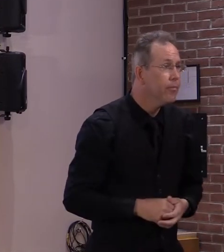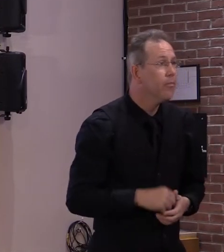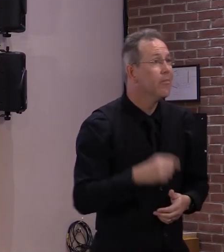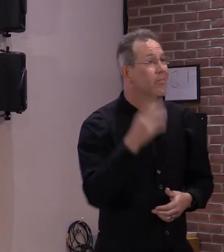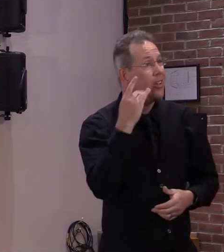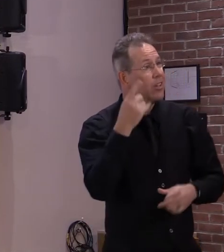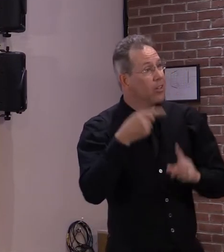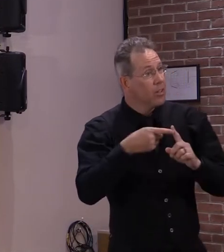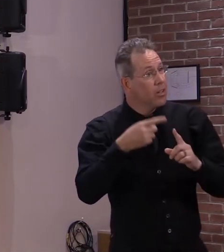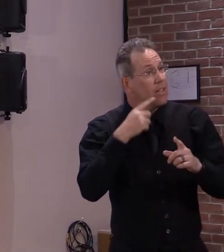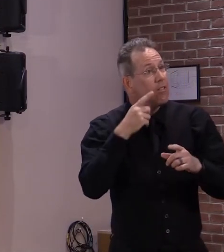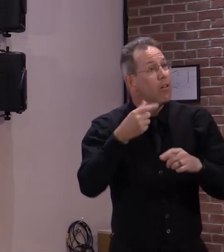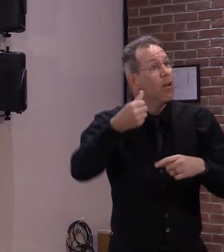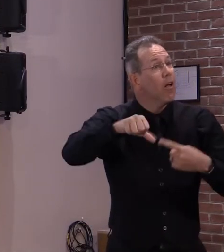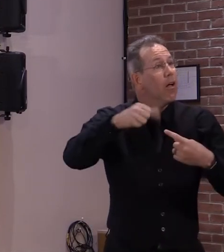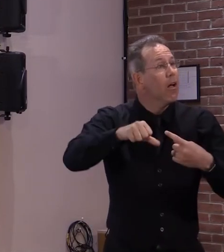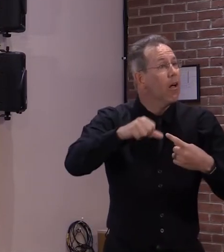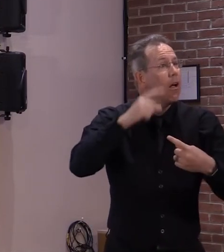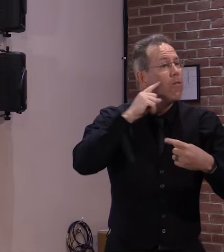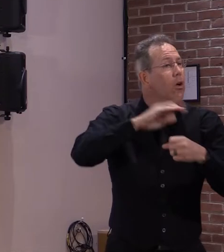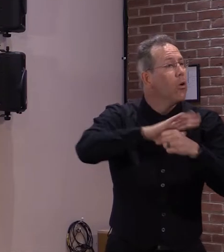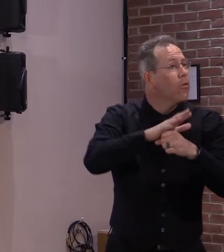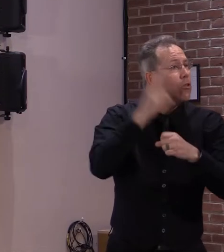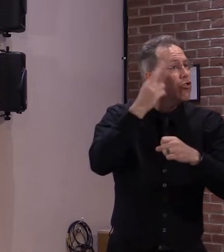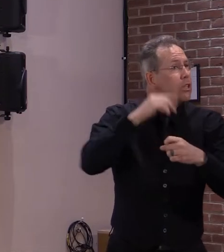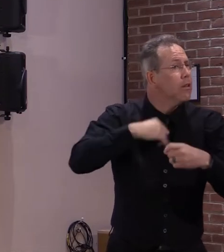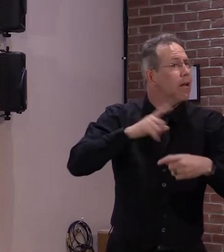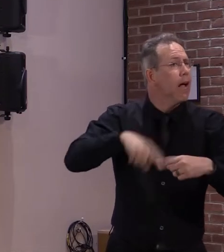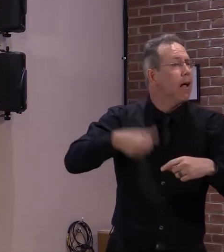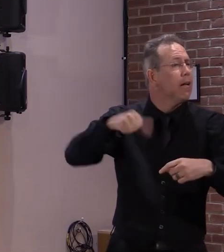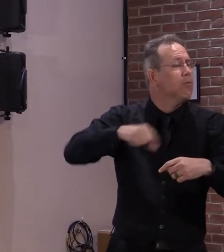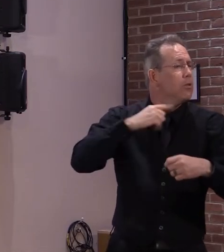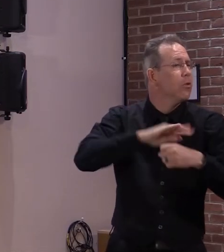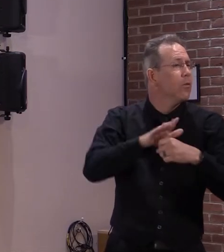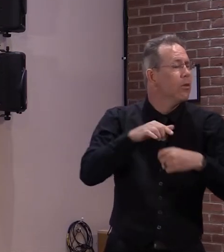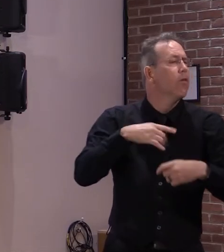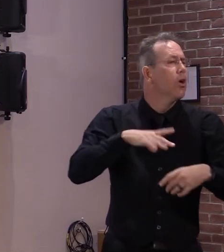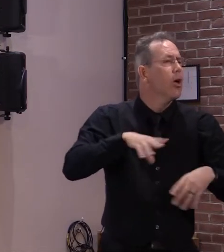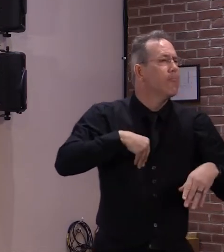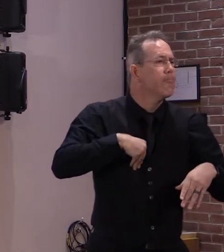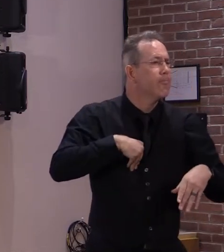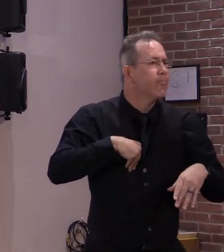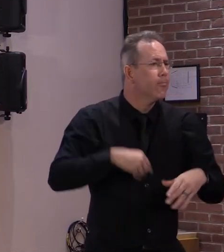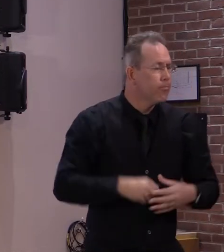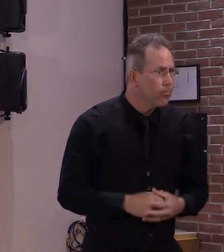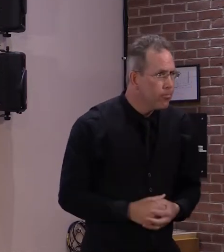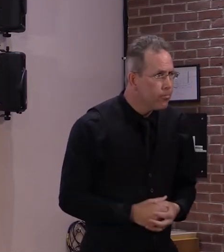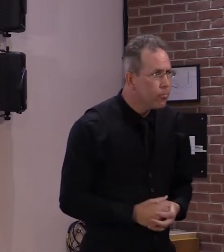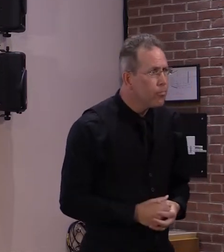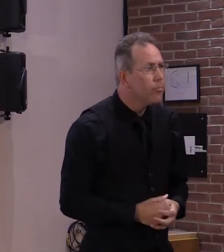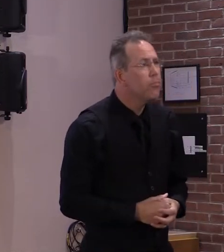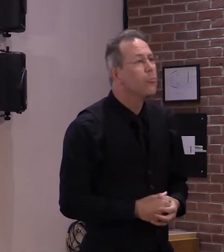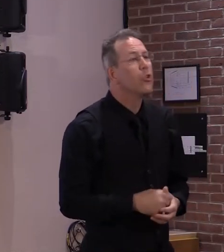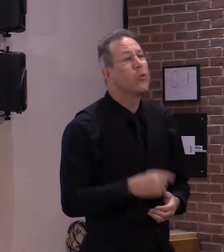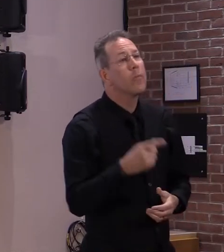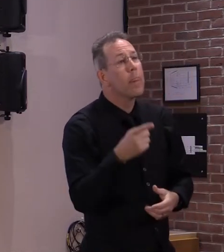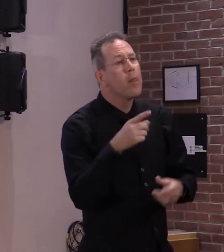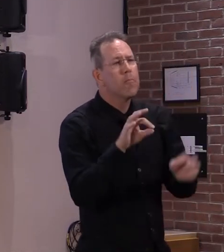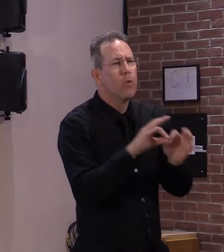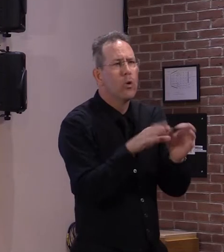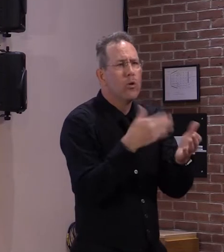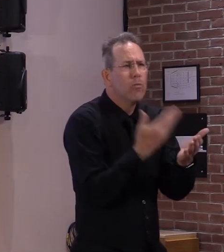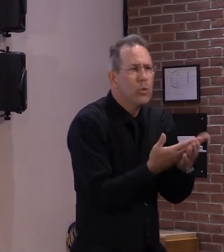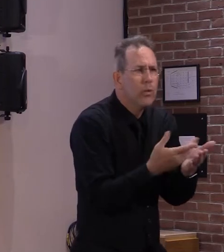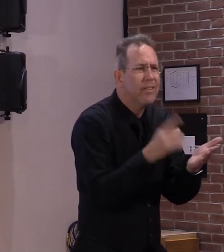COVID situation when they file online, and they must be able to provide documentation upon request of their